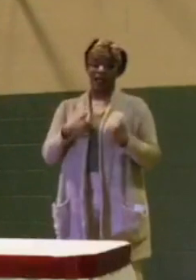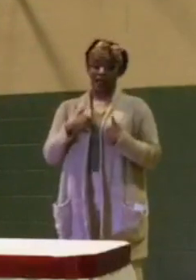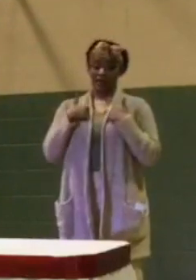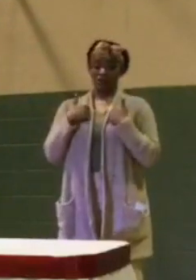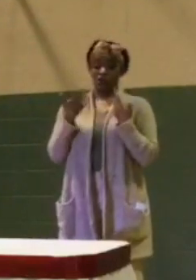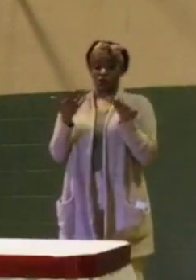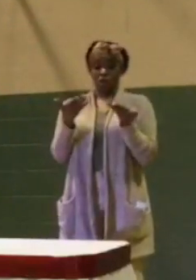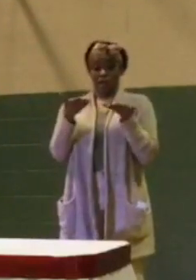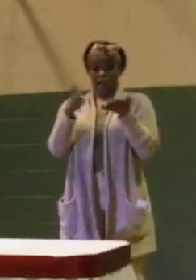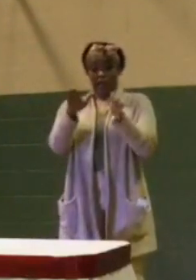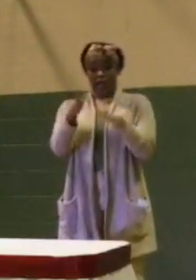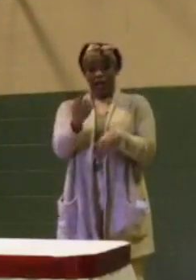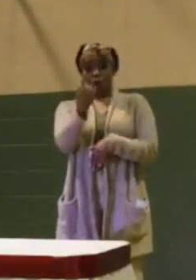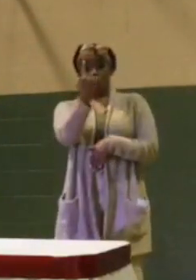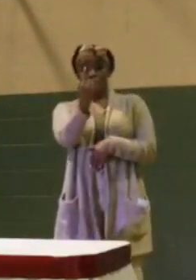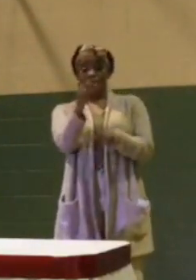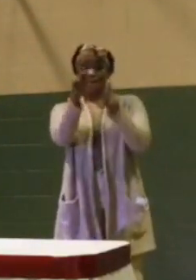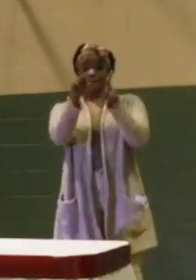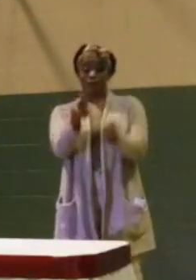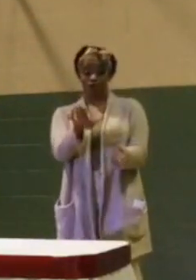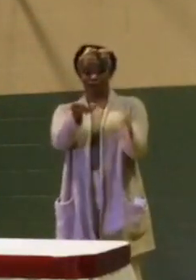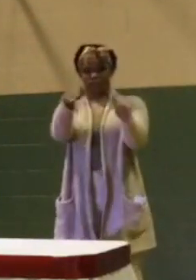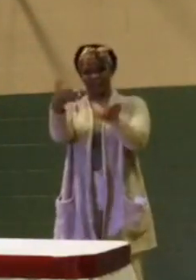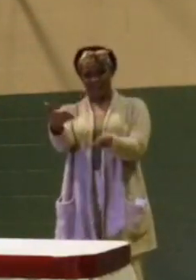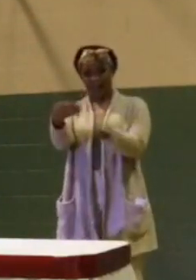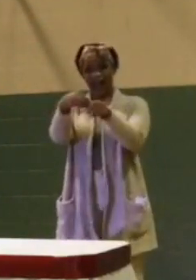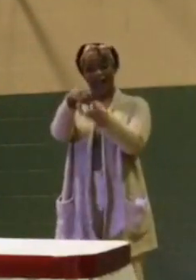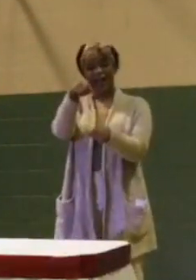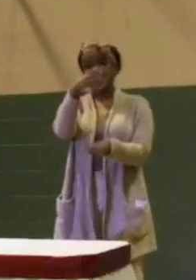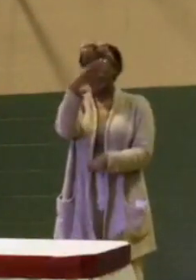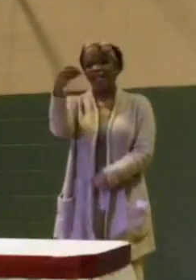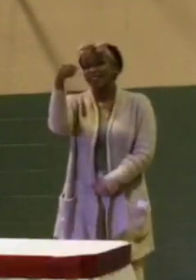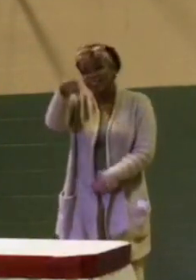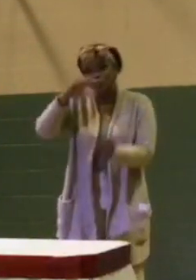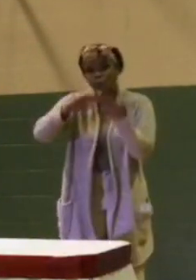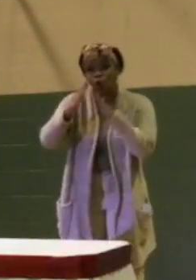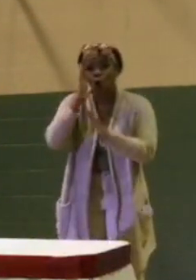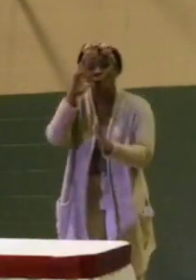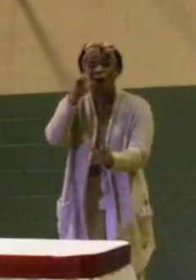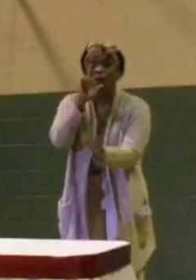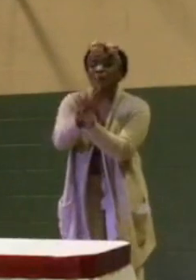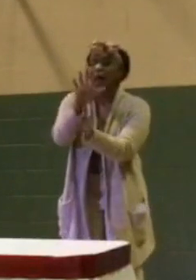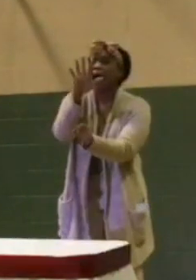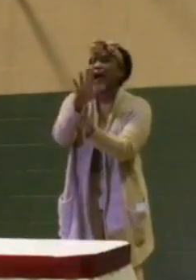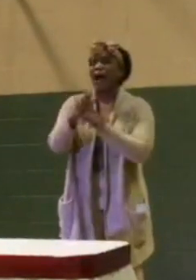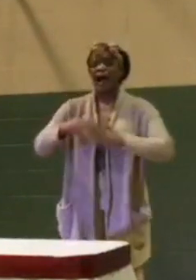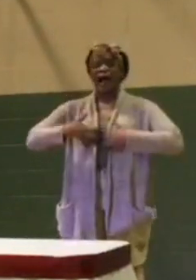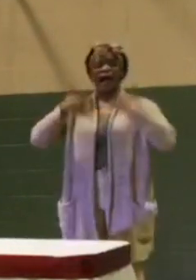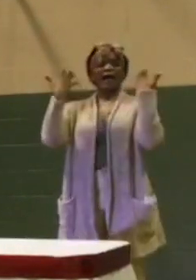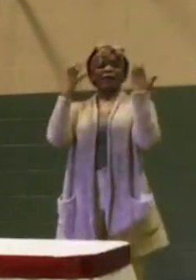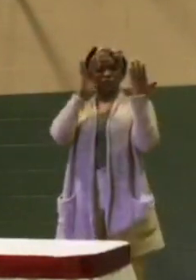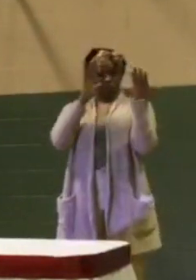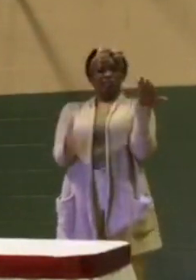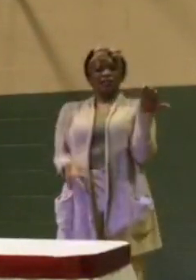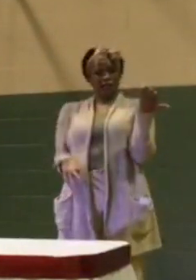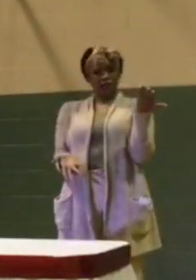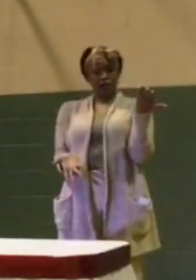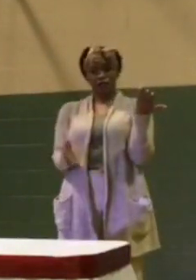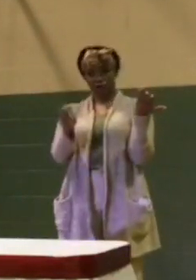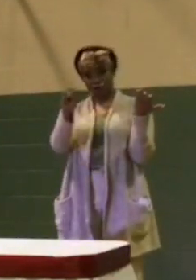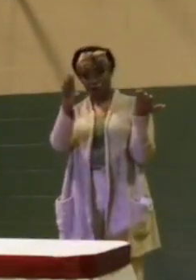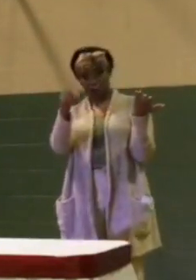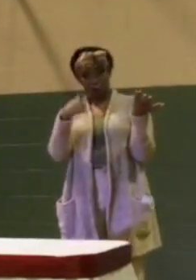one person die and this community will be outraged. And so we cannot wait for